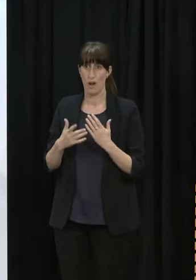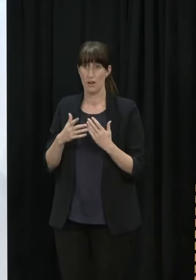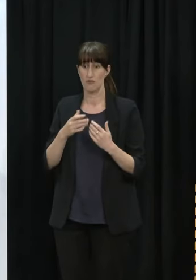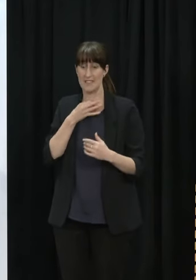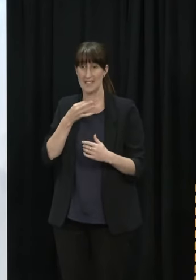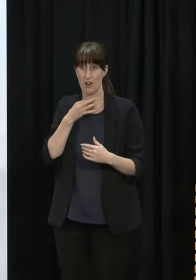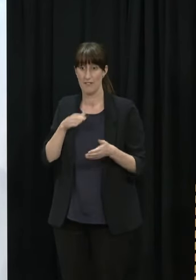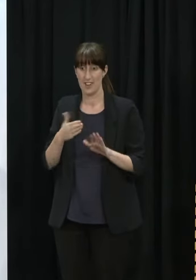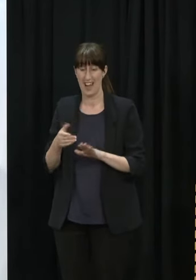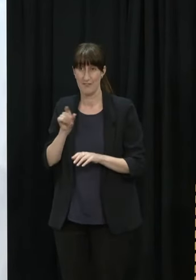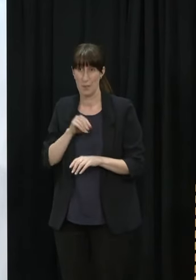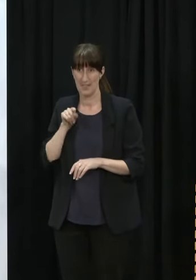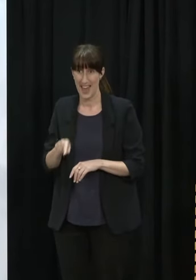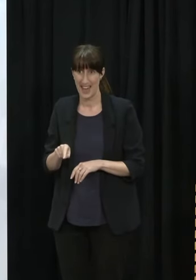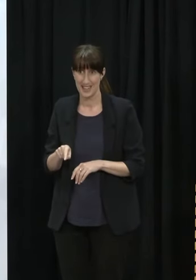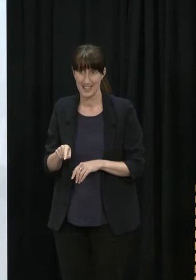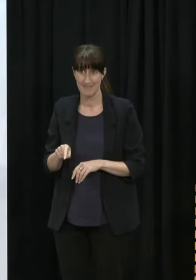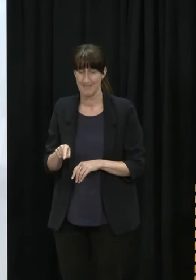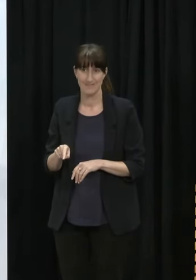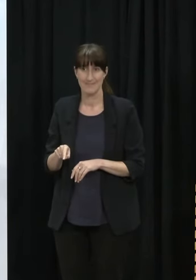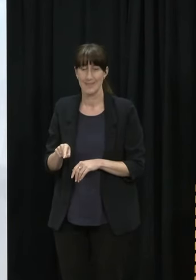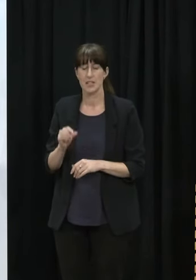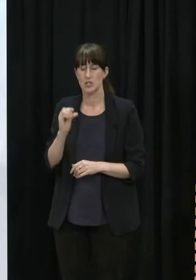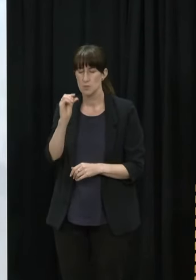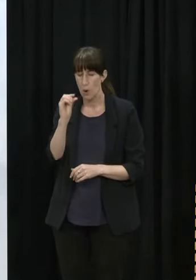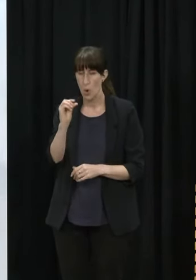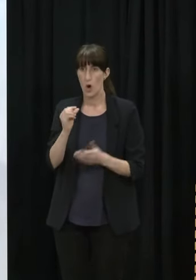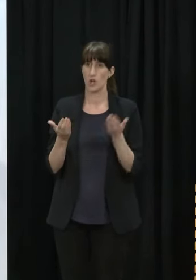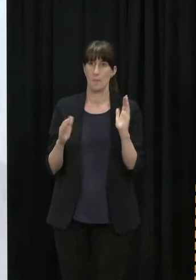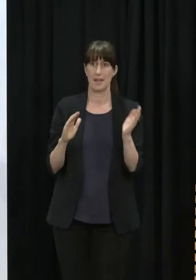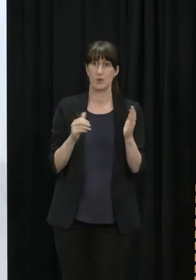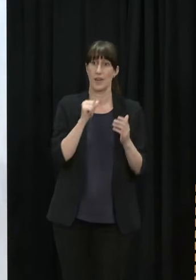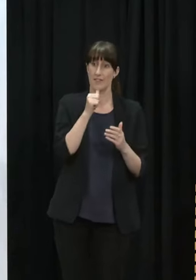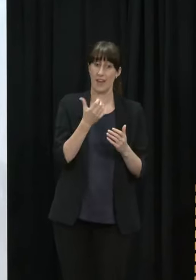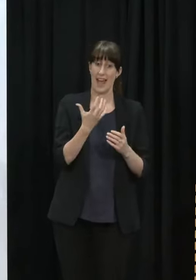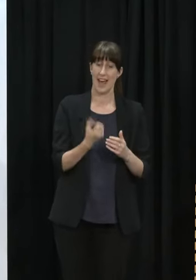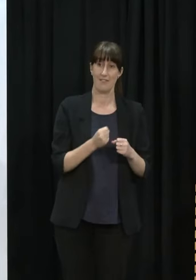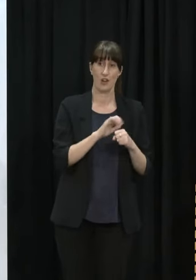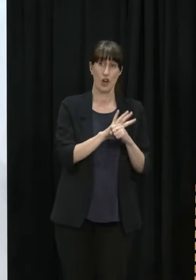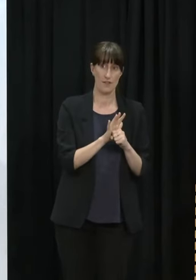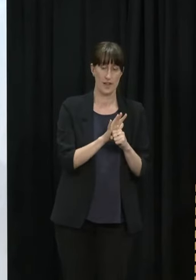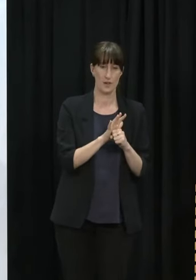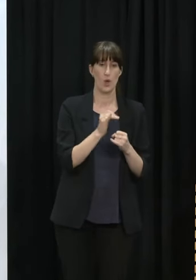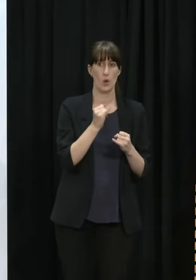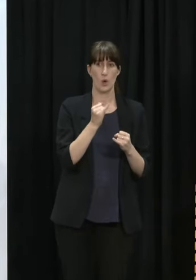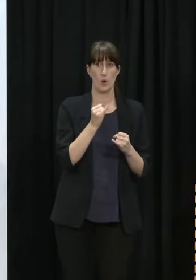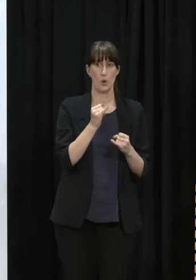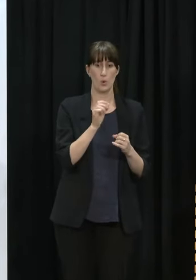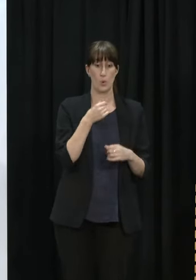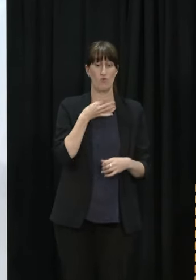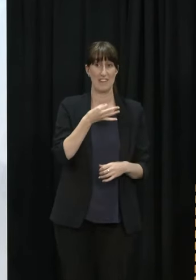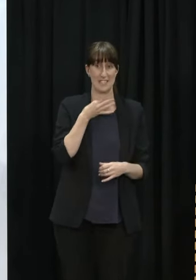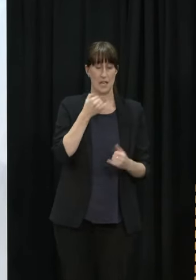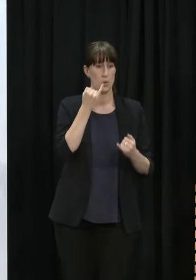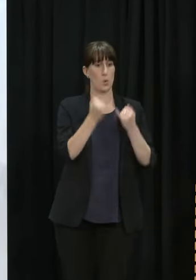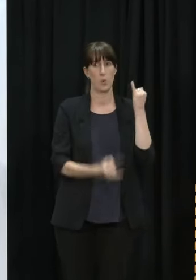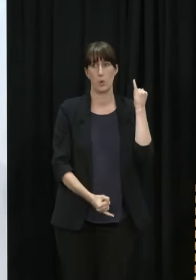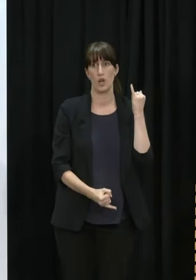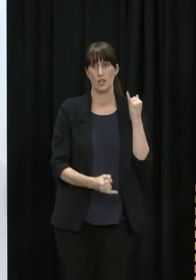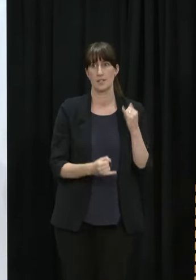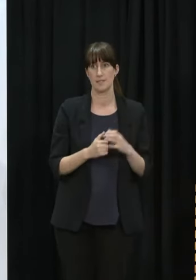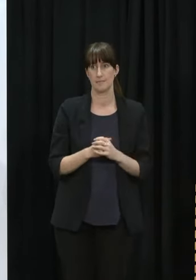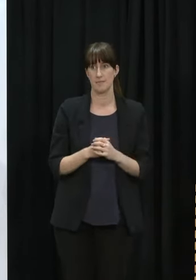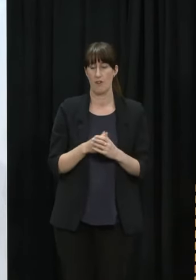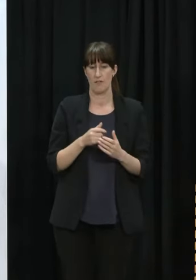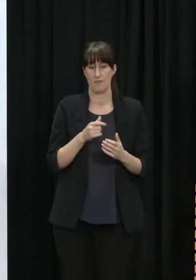Town Thank you Minister Yes we were obviously deeply saddened with that report We do have the benefit of course of the Independent Safety Monitoring